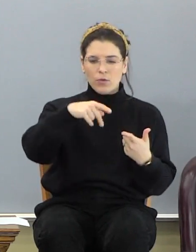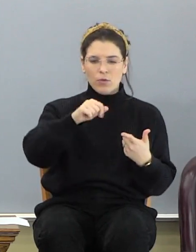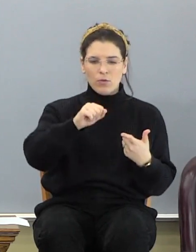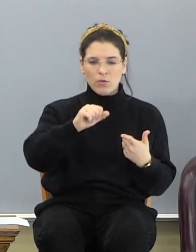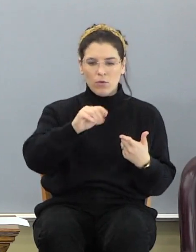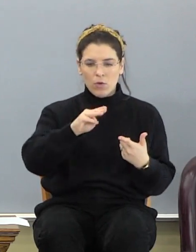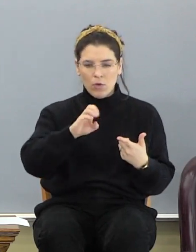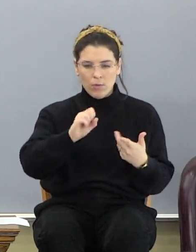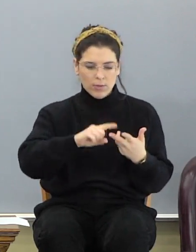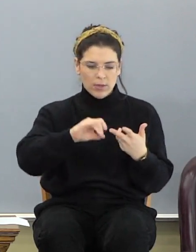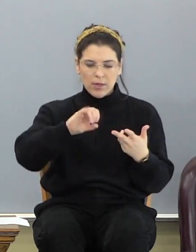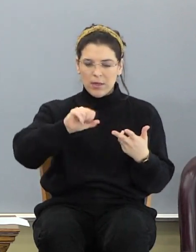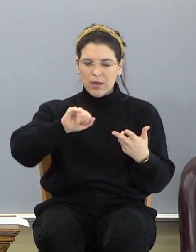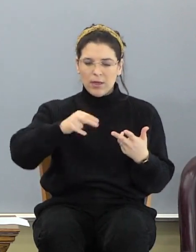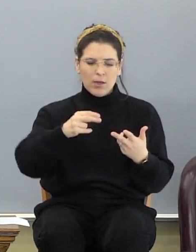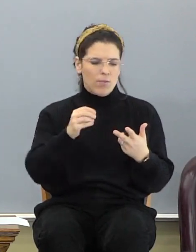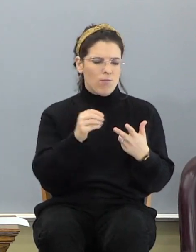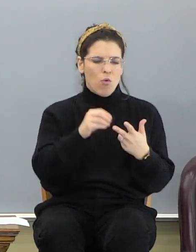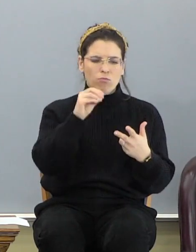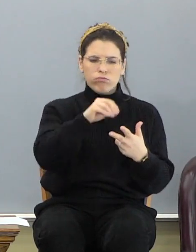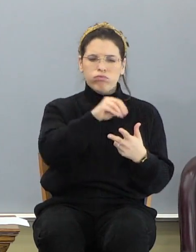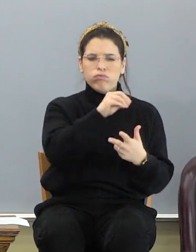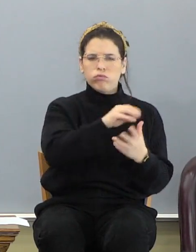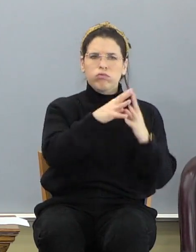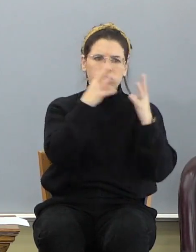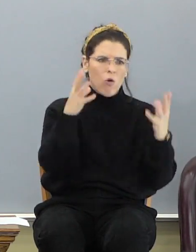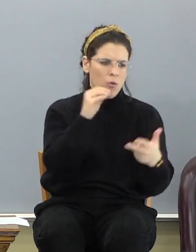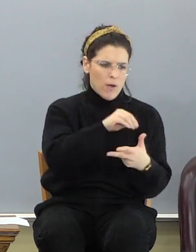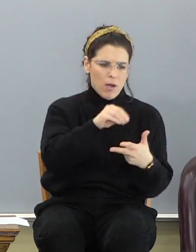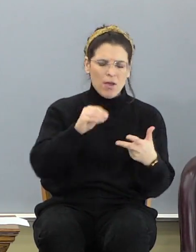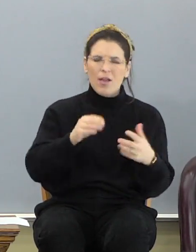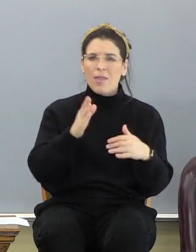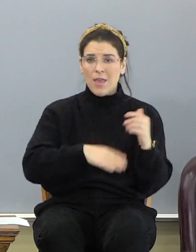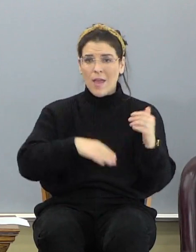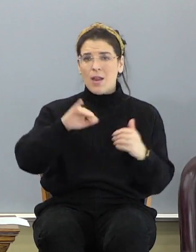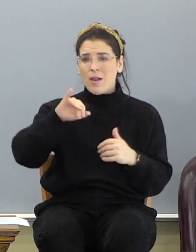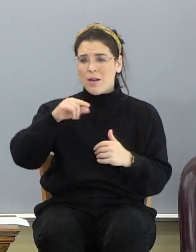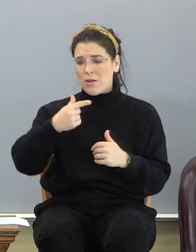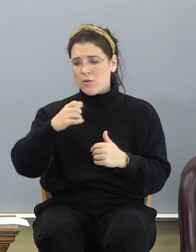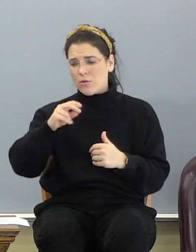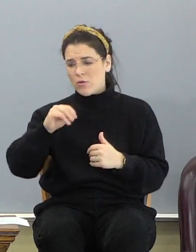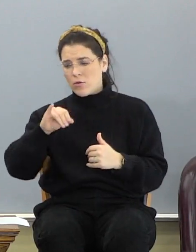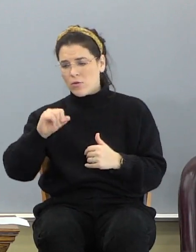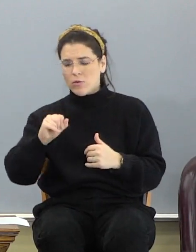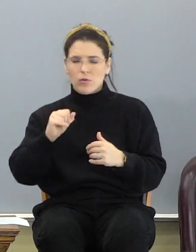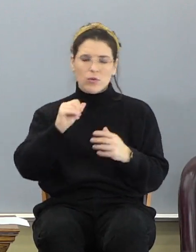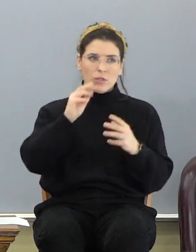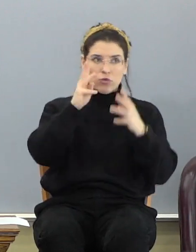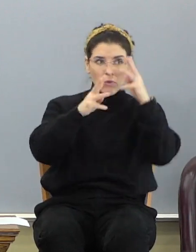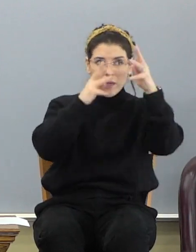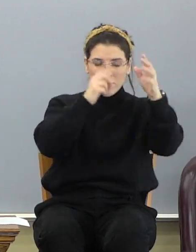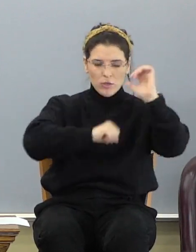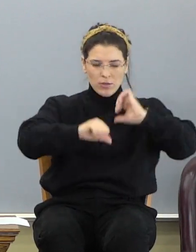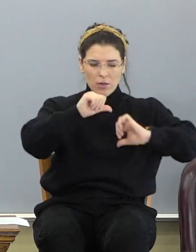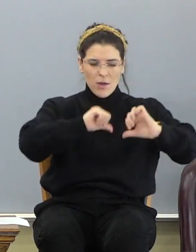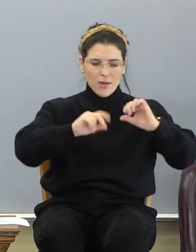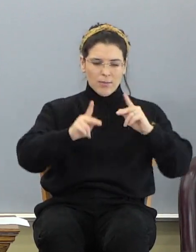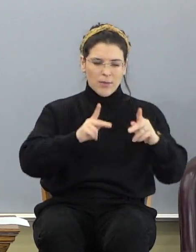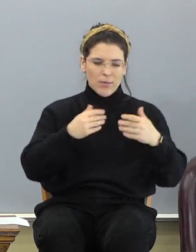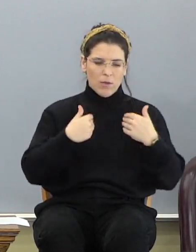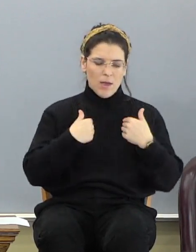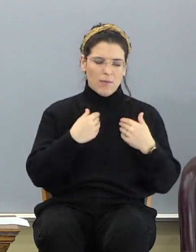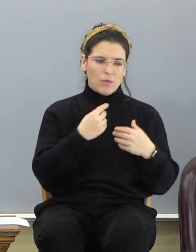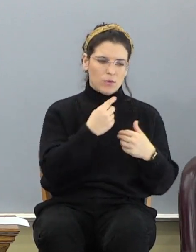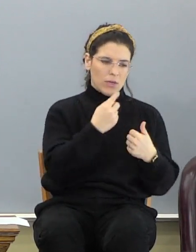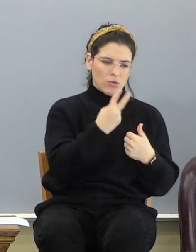everything about creation. The problem in the last 30, 40 years, the so-called creation science people have, there's really two problems. One,